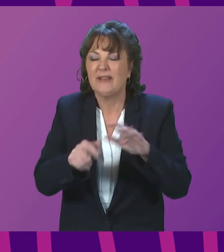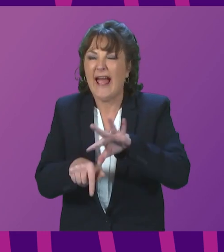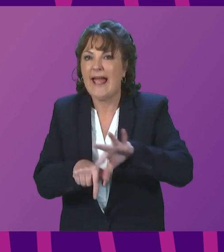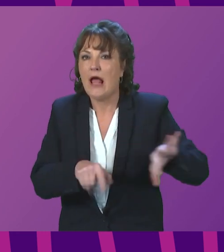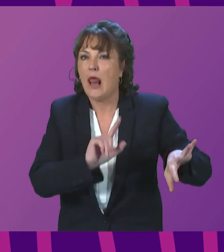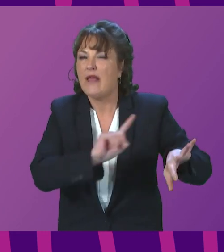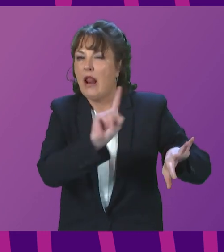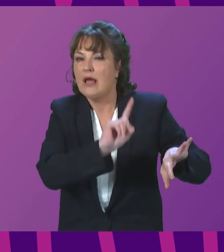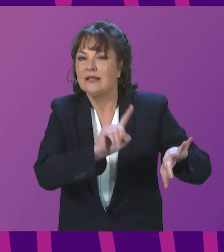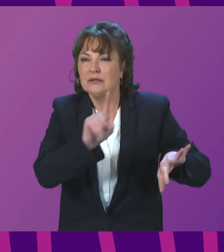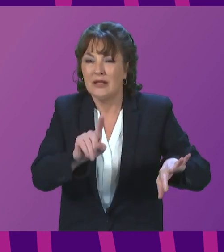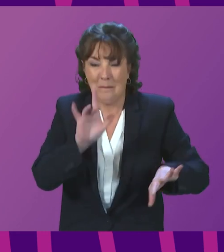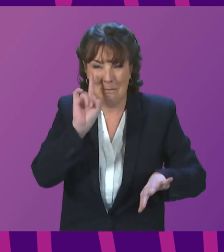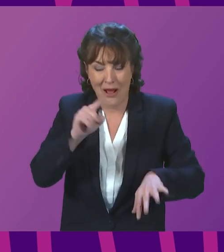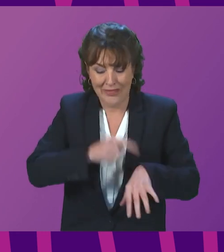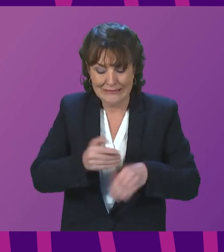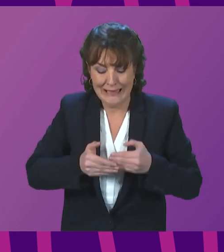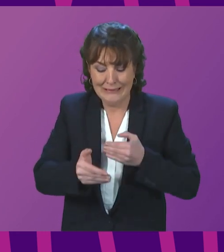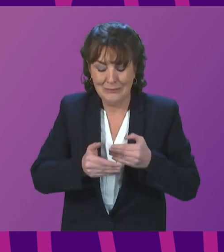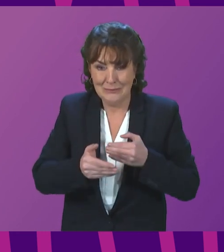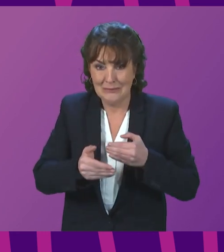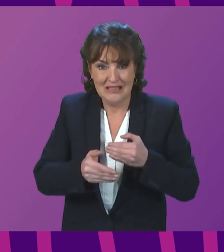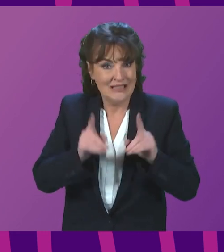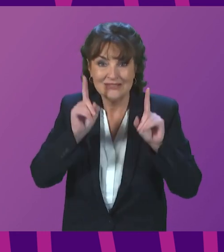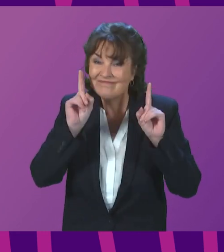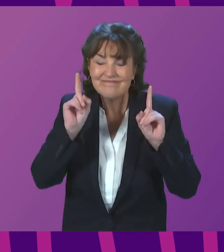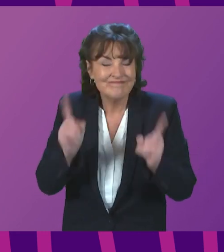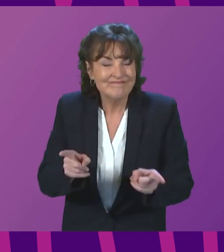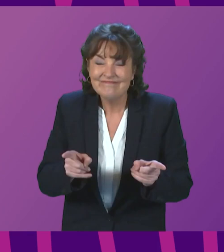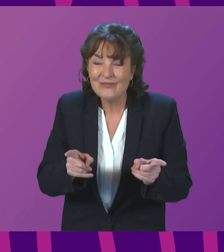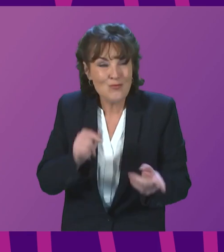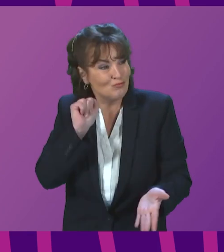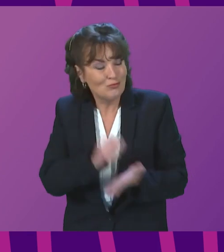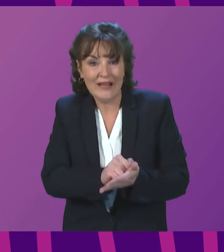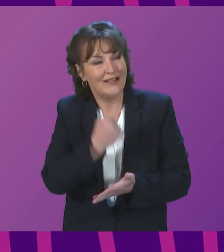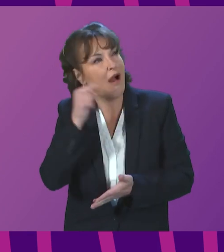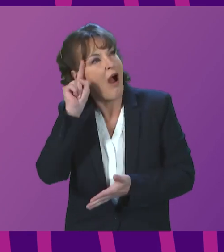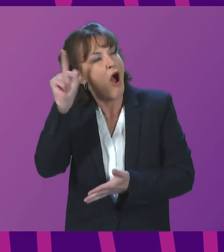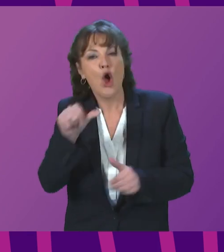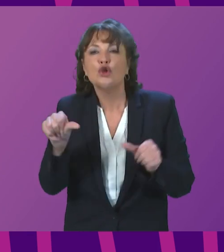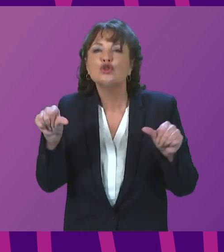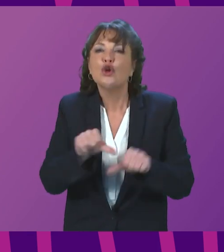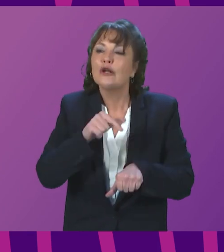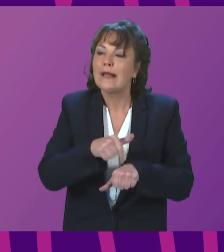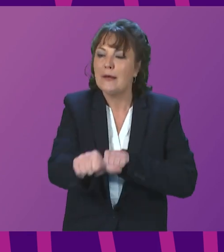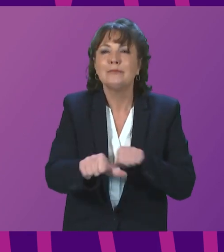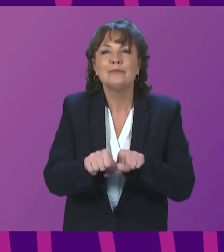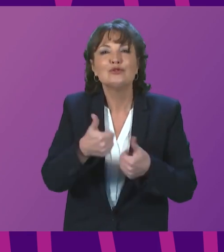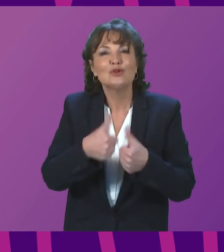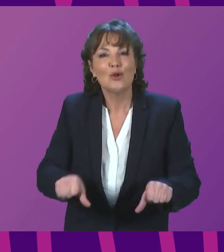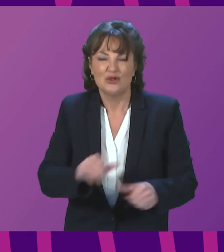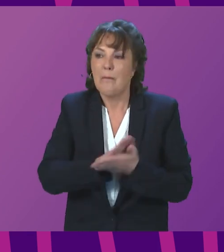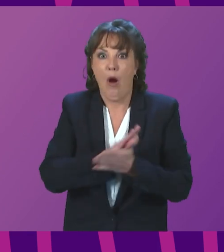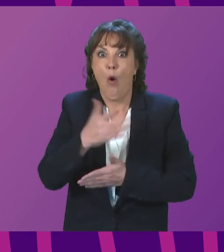practicalities involved, it is not credible to suggest that the short-term solution to this crisis lies in increasing